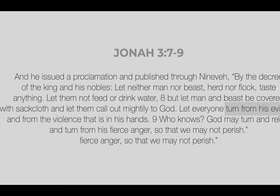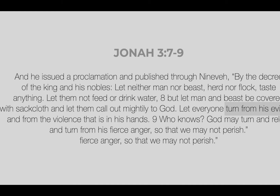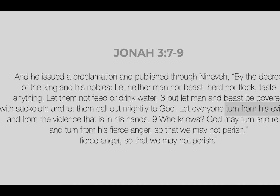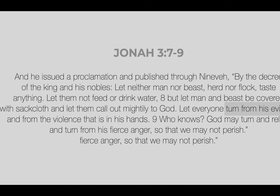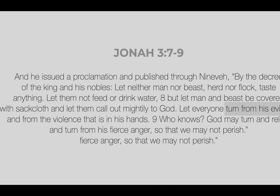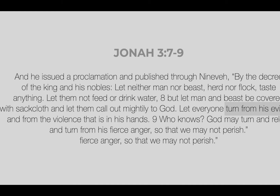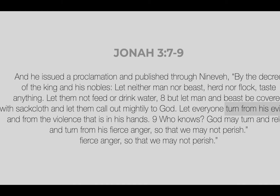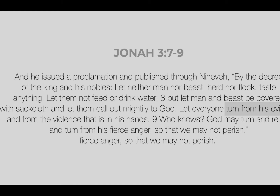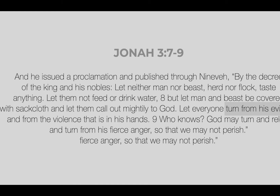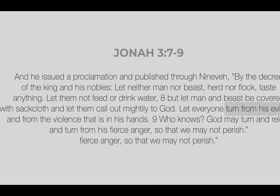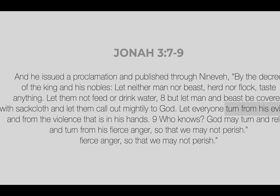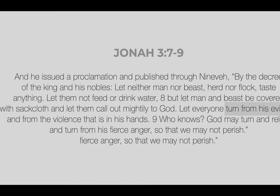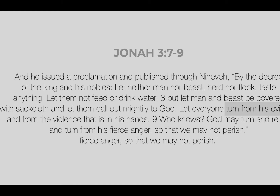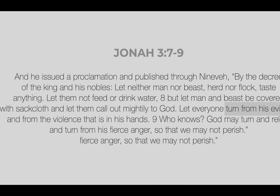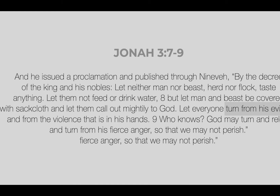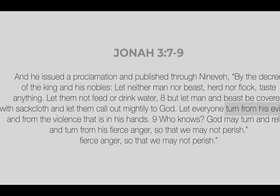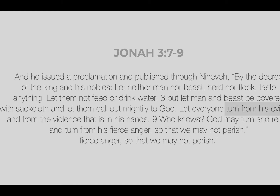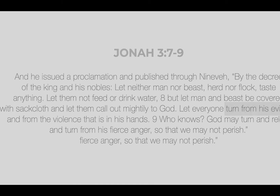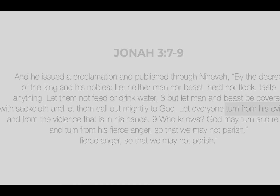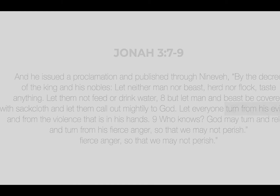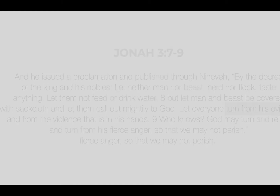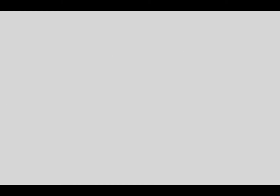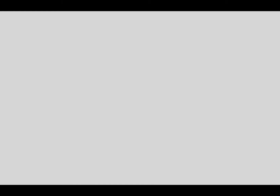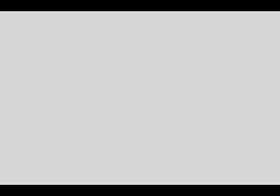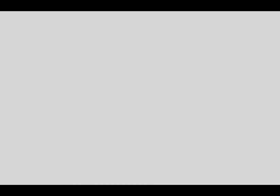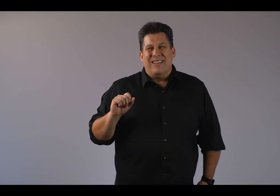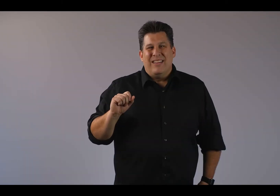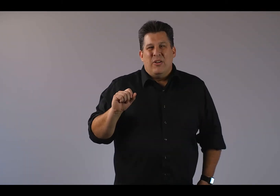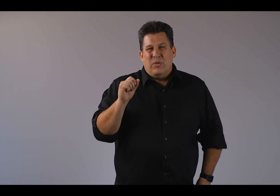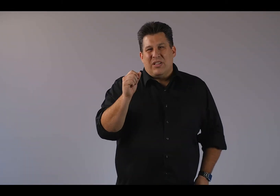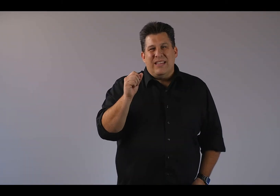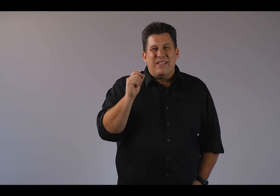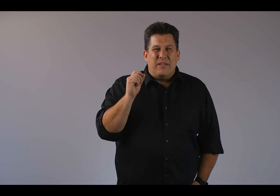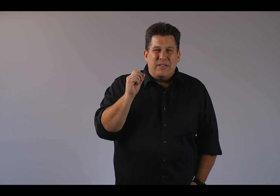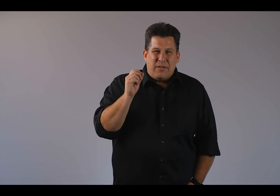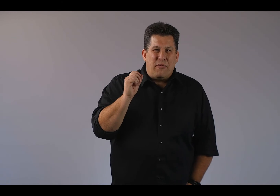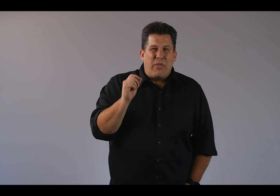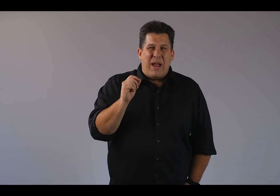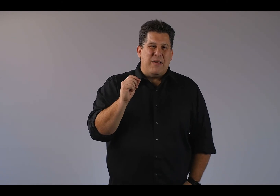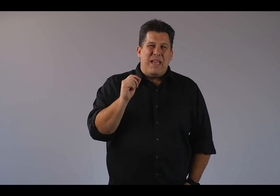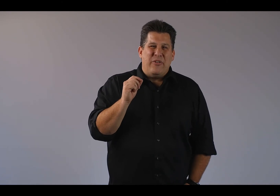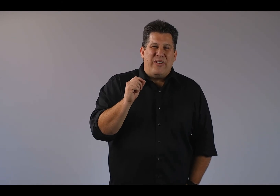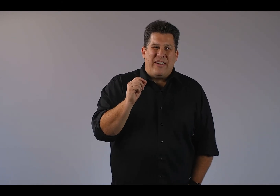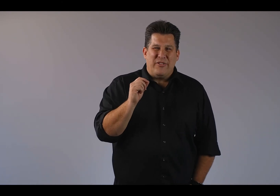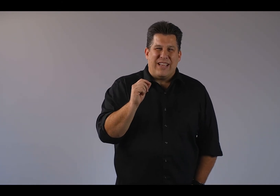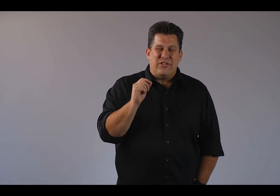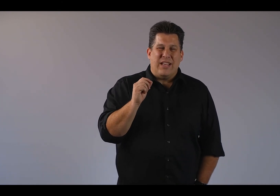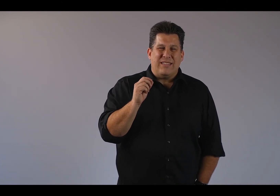was a massive revival in an impossible situation, which leads to the fourth way to make good on your second chance.